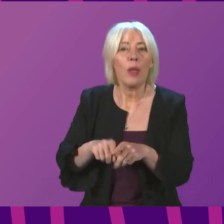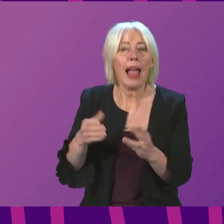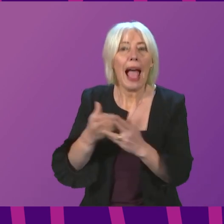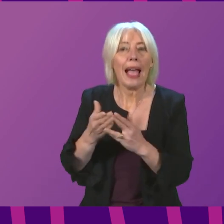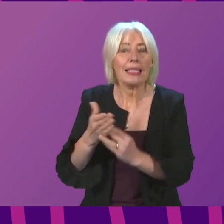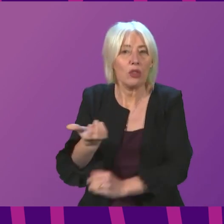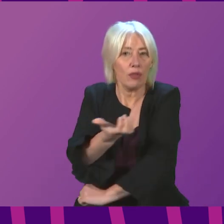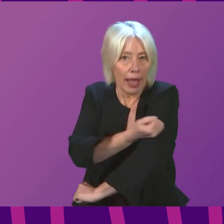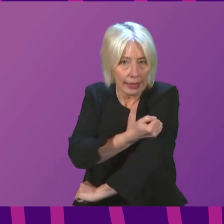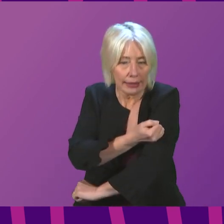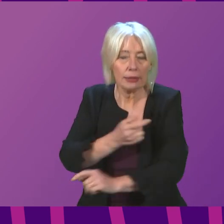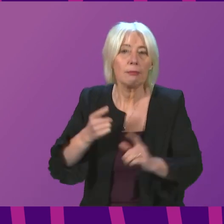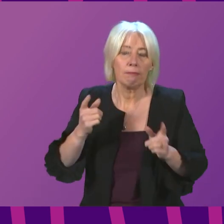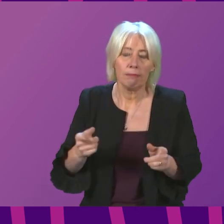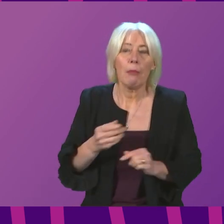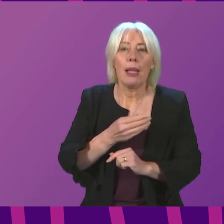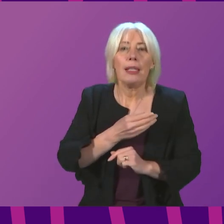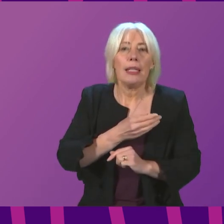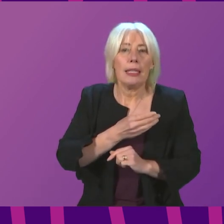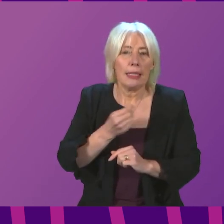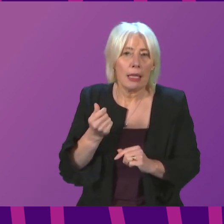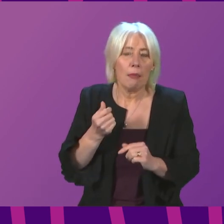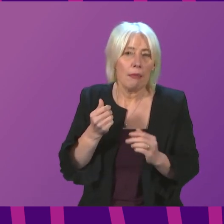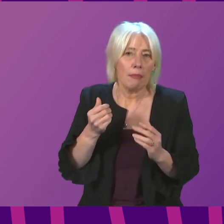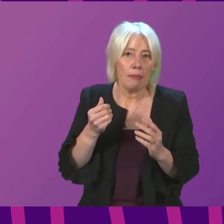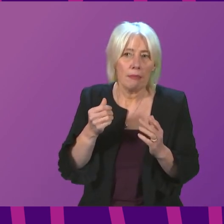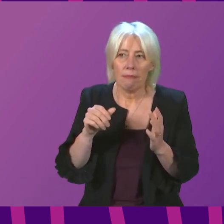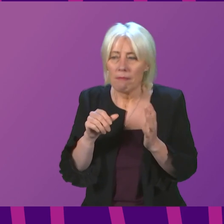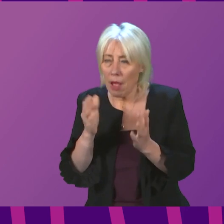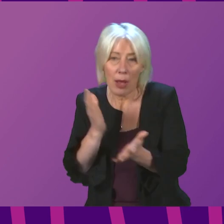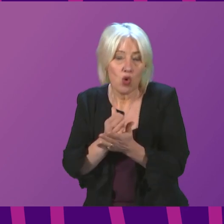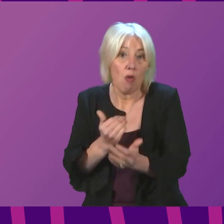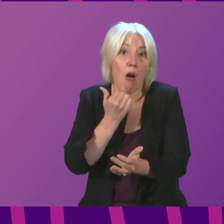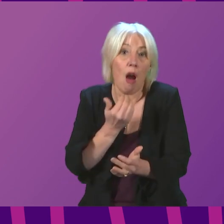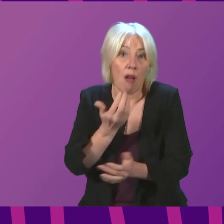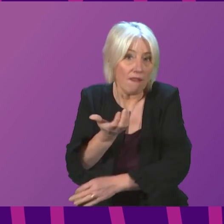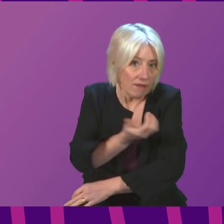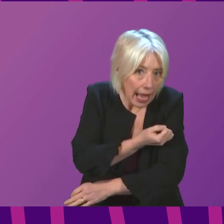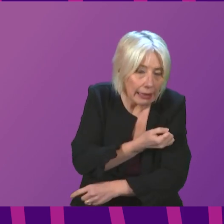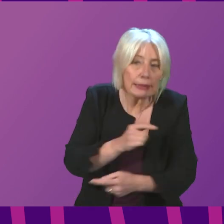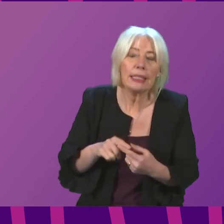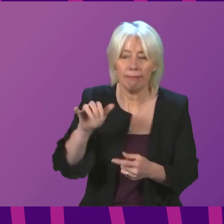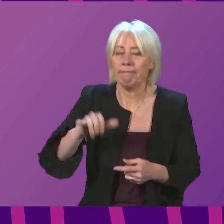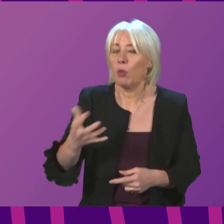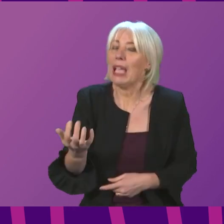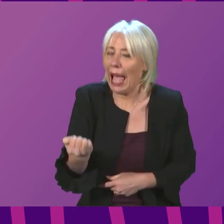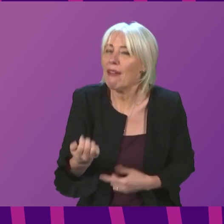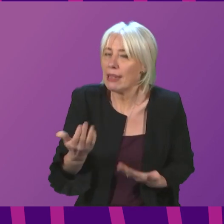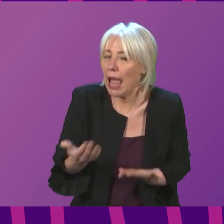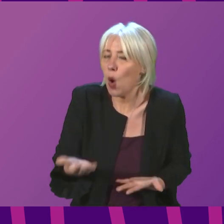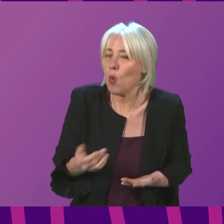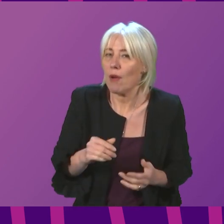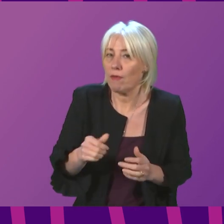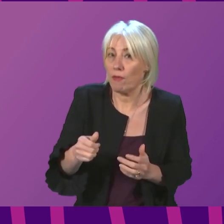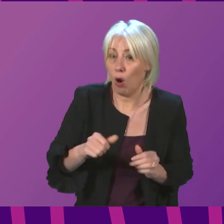vaccines. Obviously, there are issues around making sure that we have adequate supplies of vaccines and there are adequate supplies of vaccines for the programme